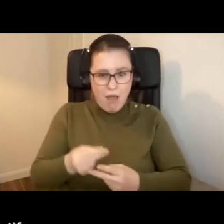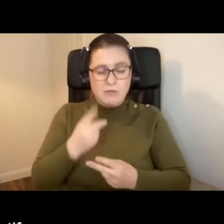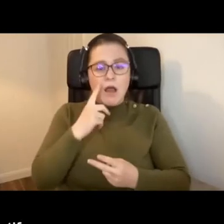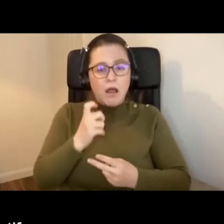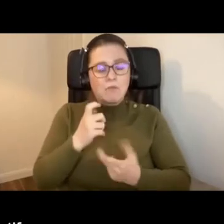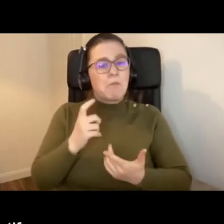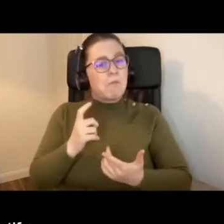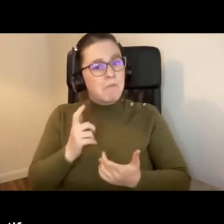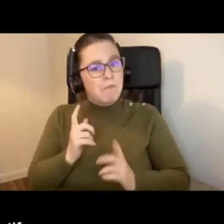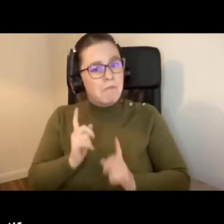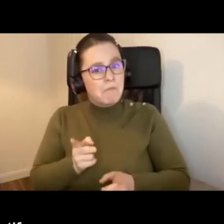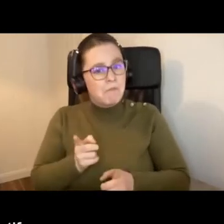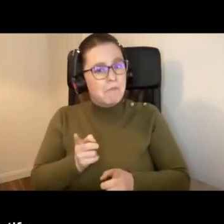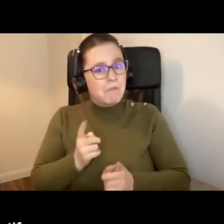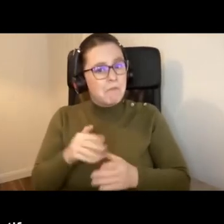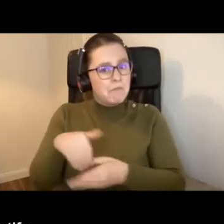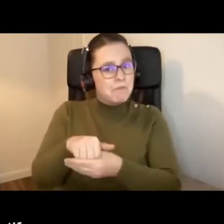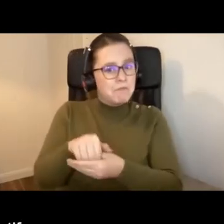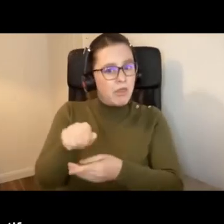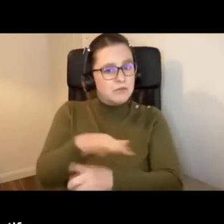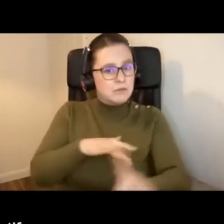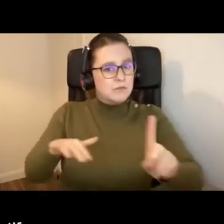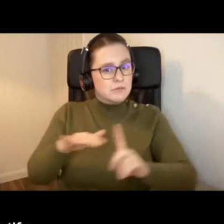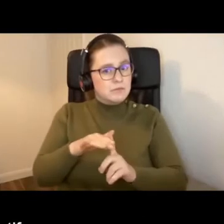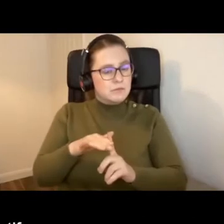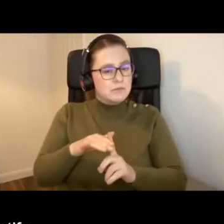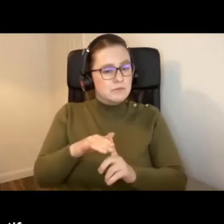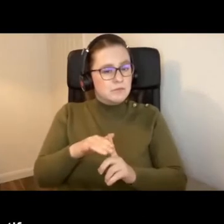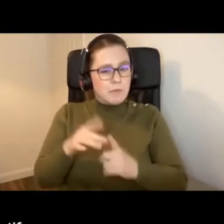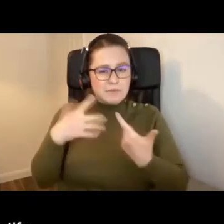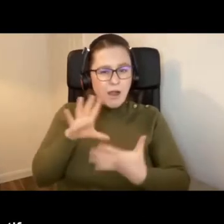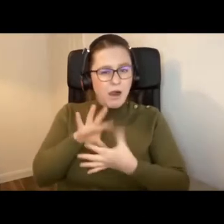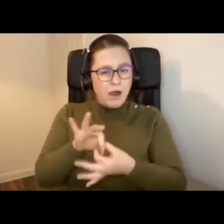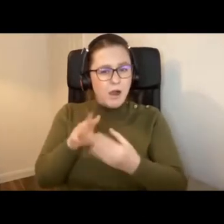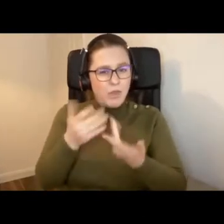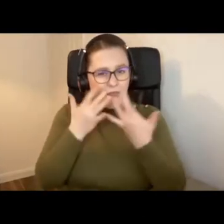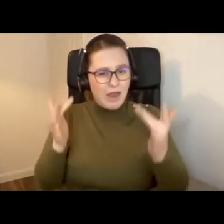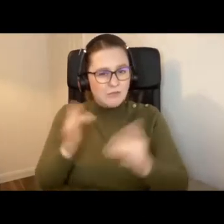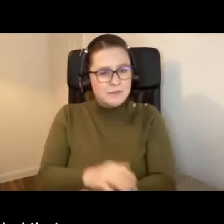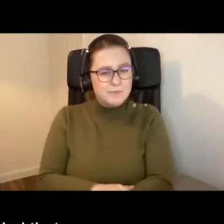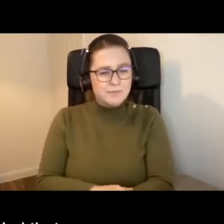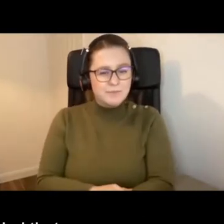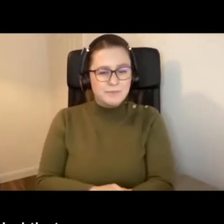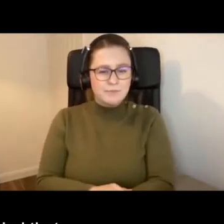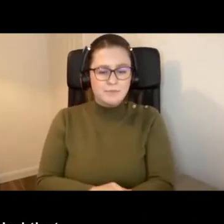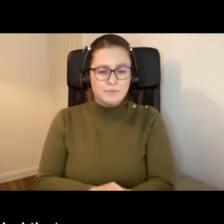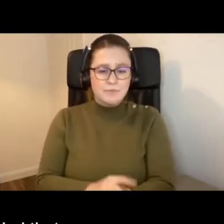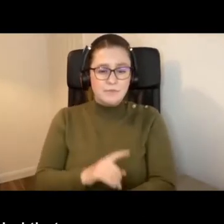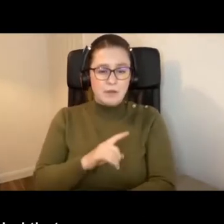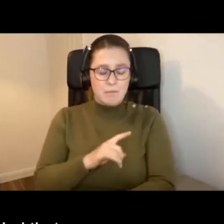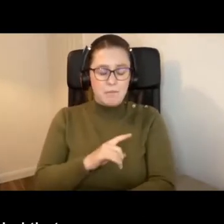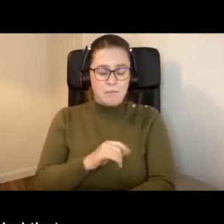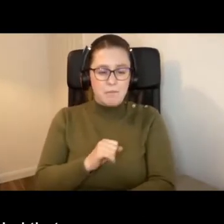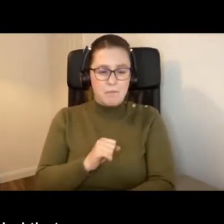identify ourselves with the gallery. Because with this in mind,